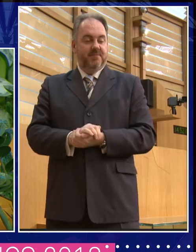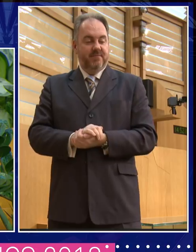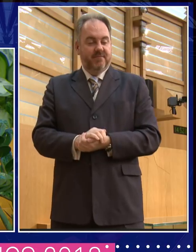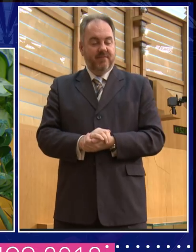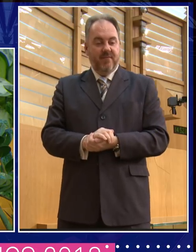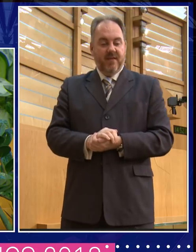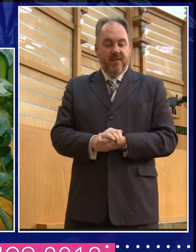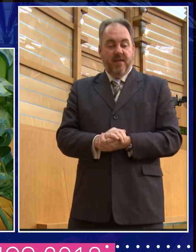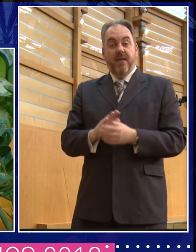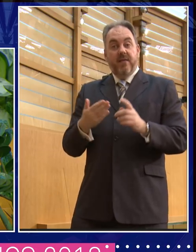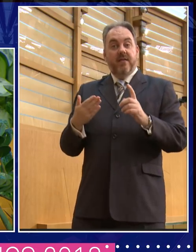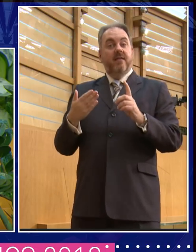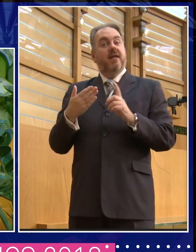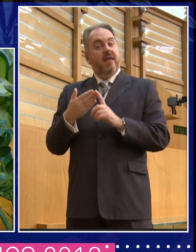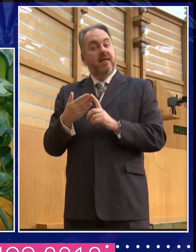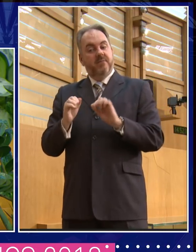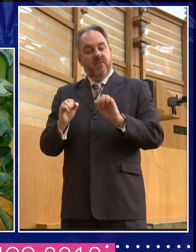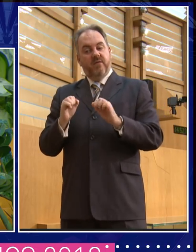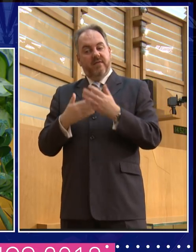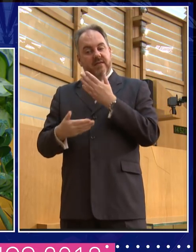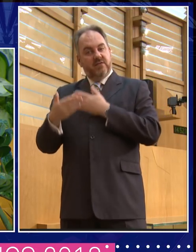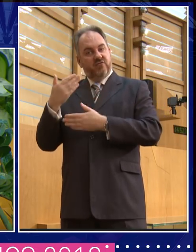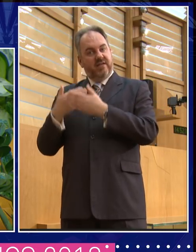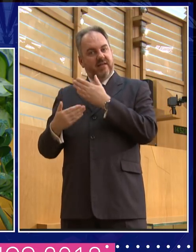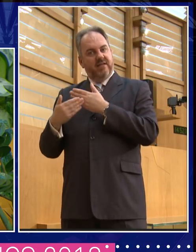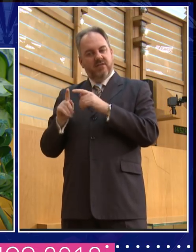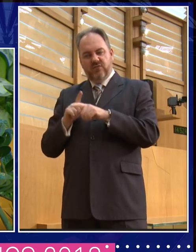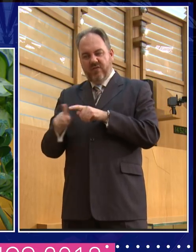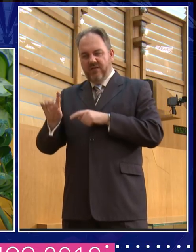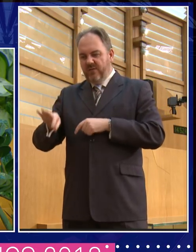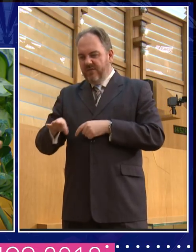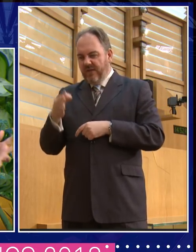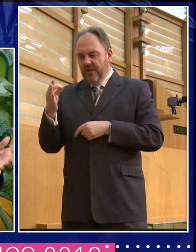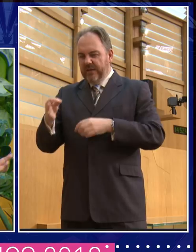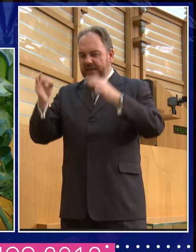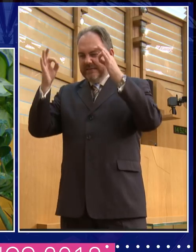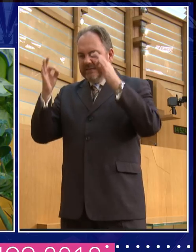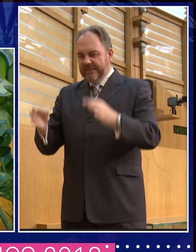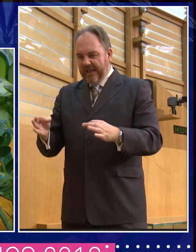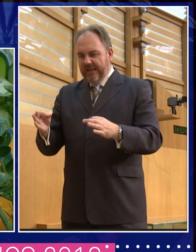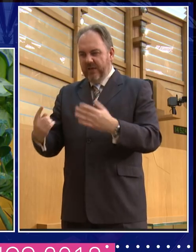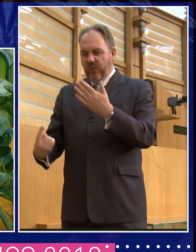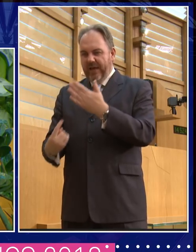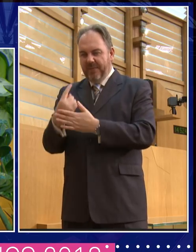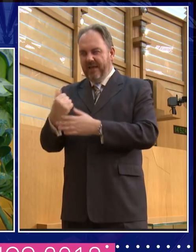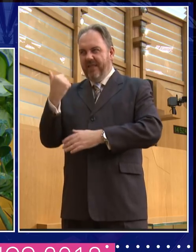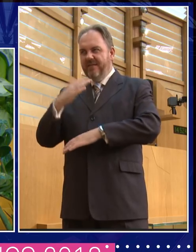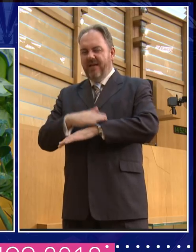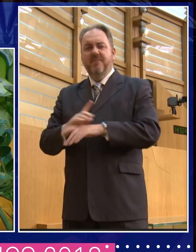is to, um, find out exactly how it really was. I'm not saying